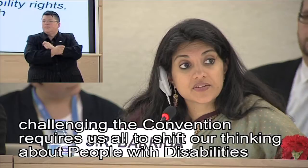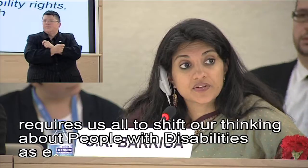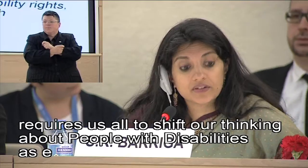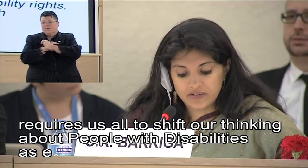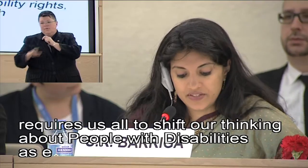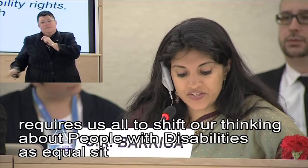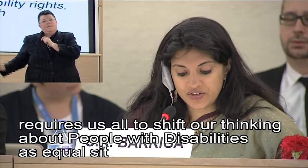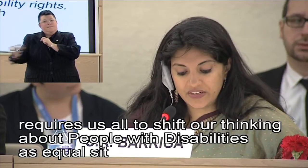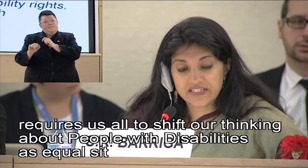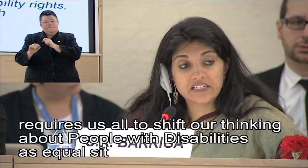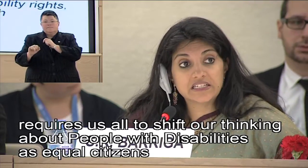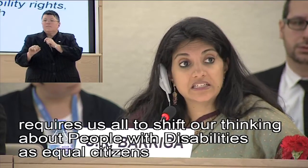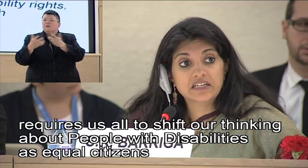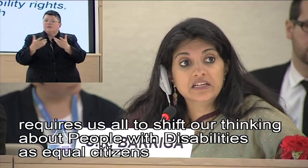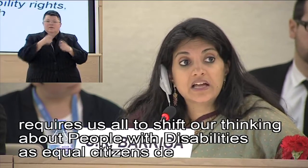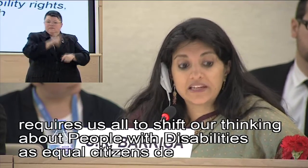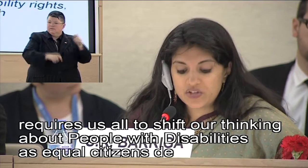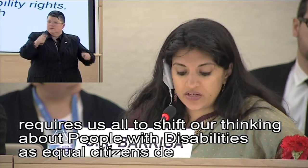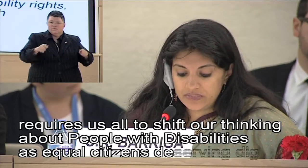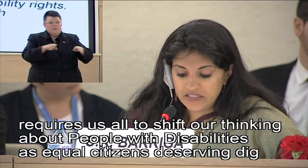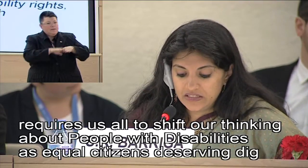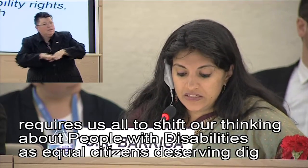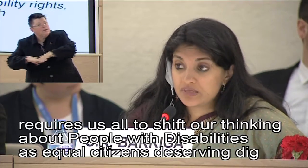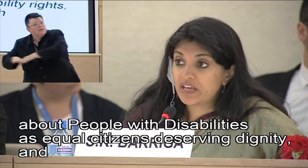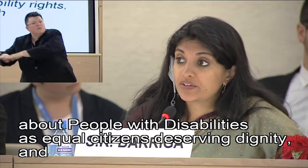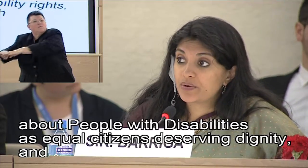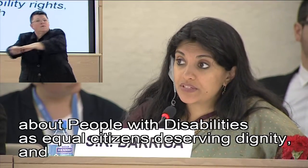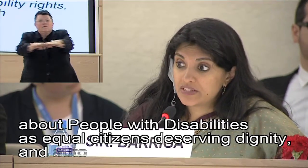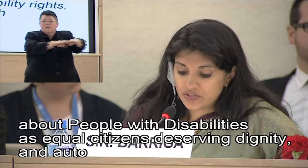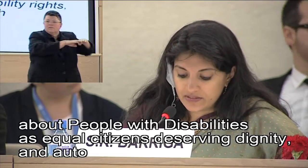deserving dignity and autonomy to make their own decisions.